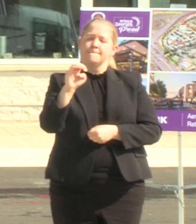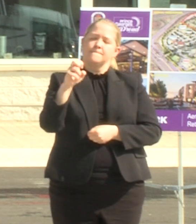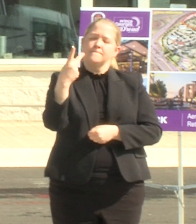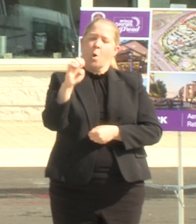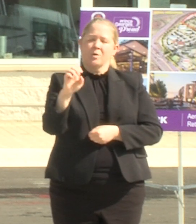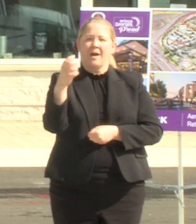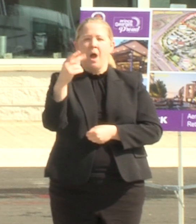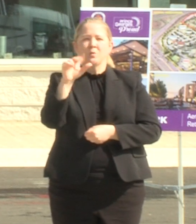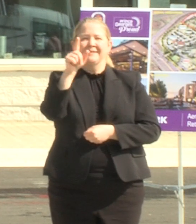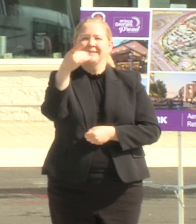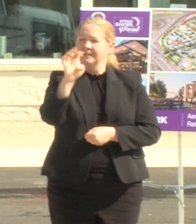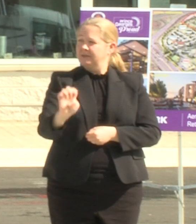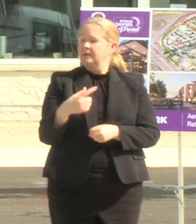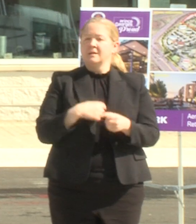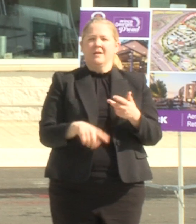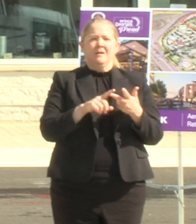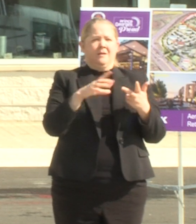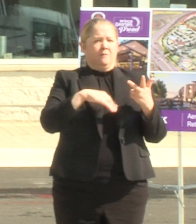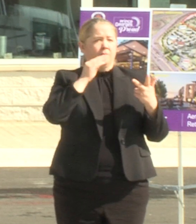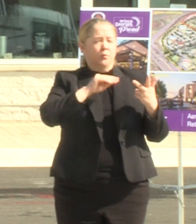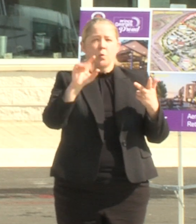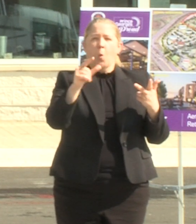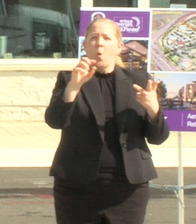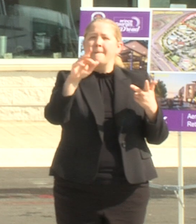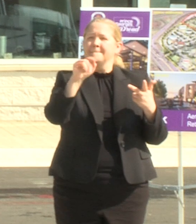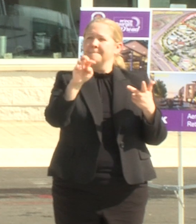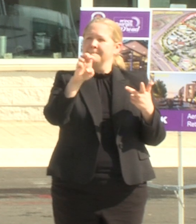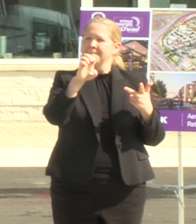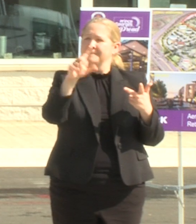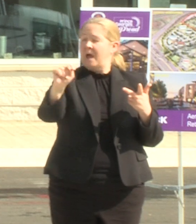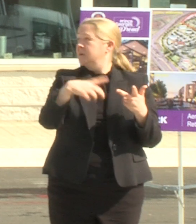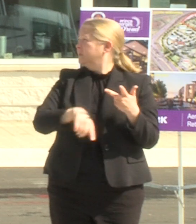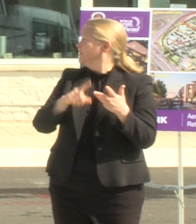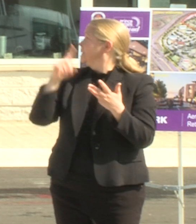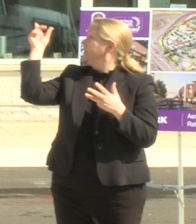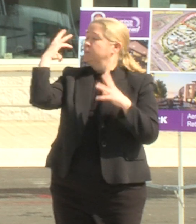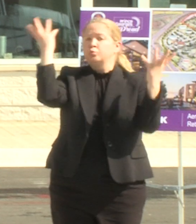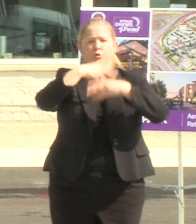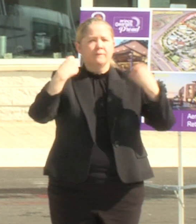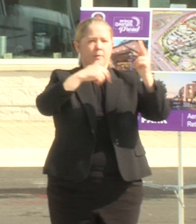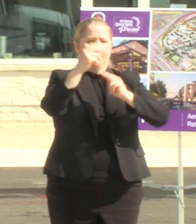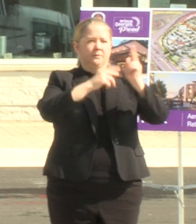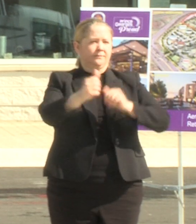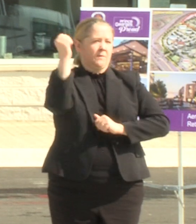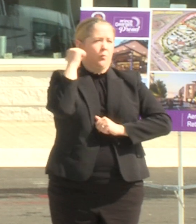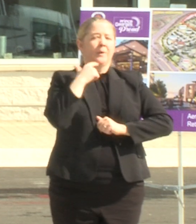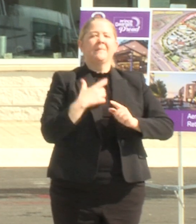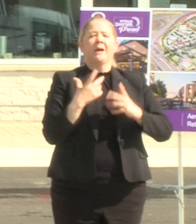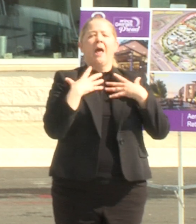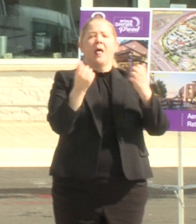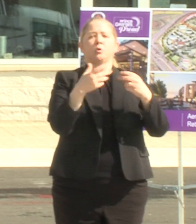this beautiful 120 000 square foot building which will be the new home of prince george's county's health and human services